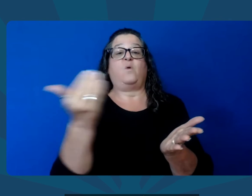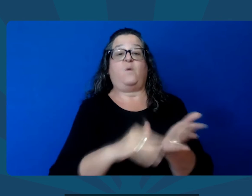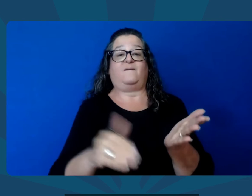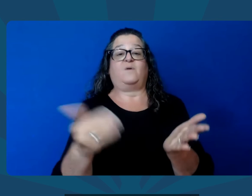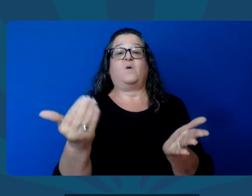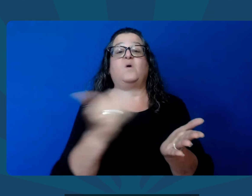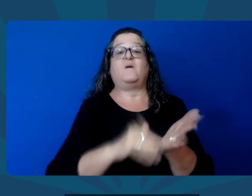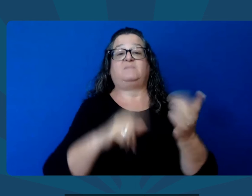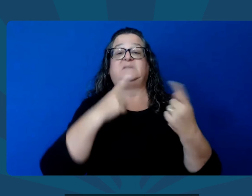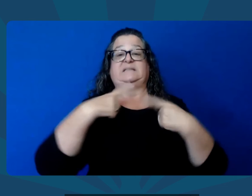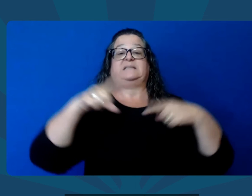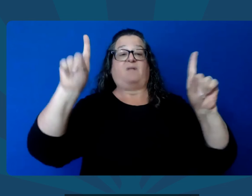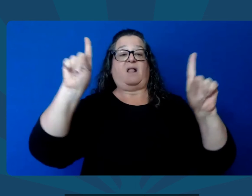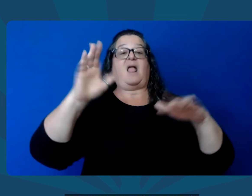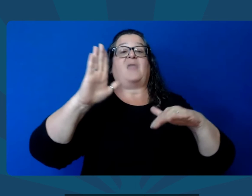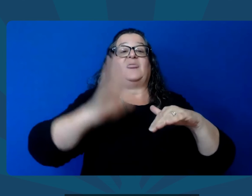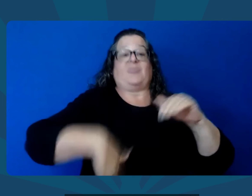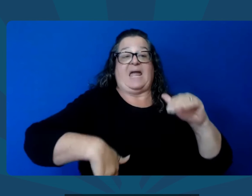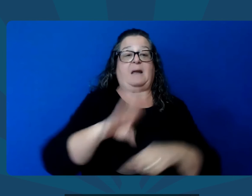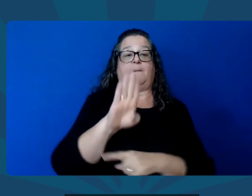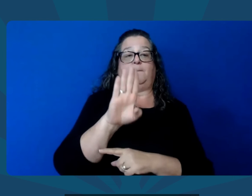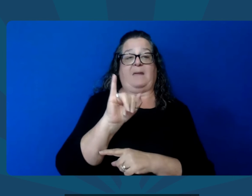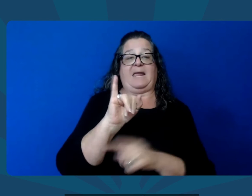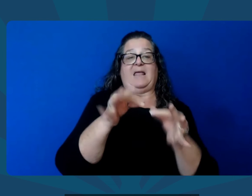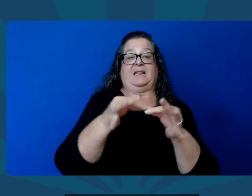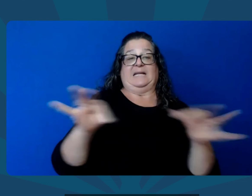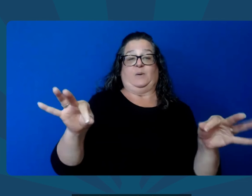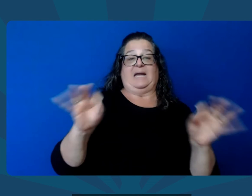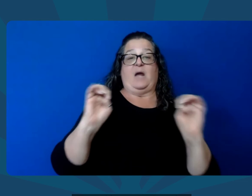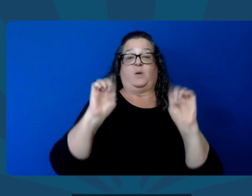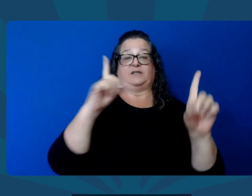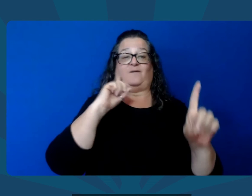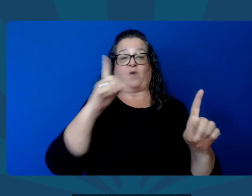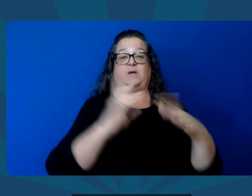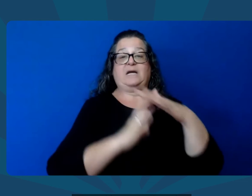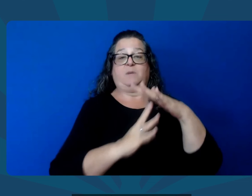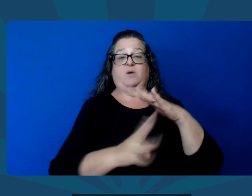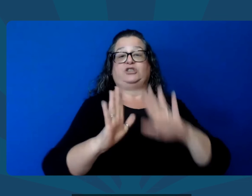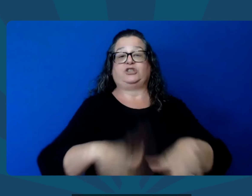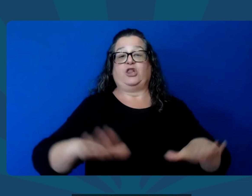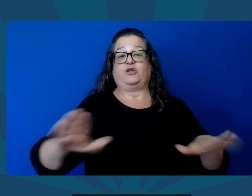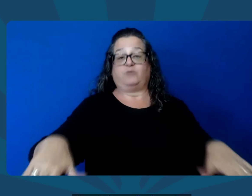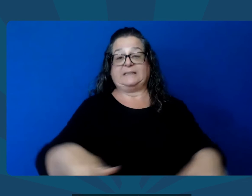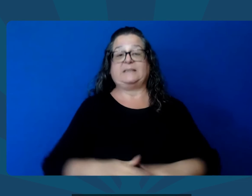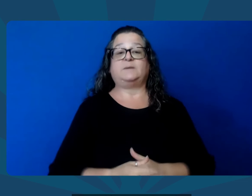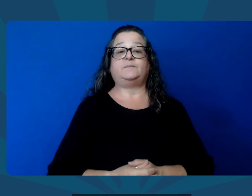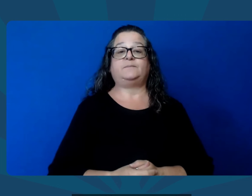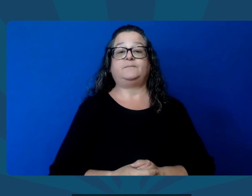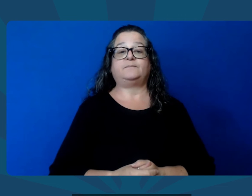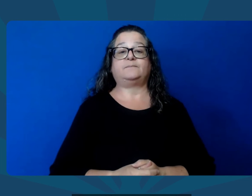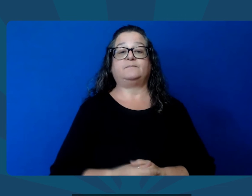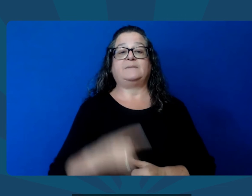Proven over and over again to be more successful than bilingual education for